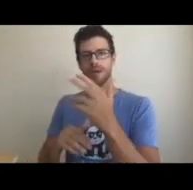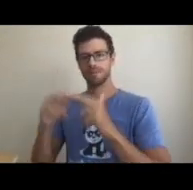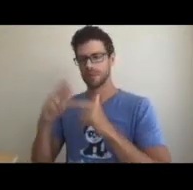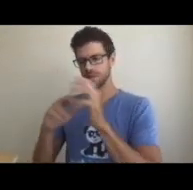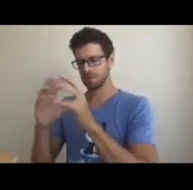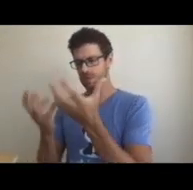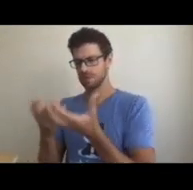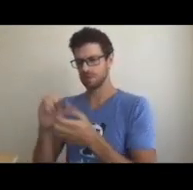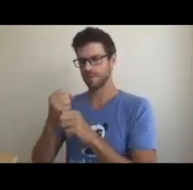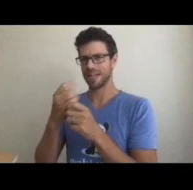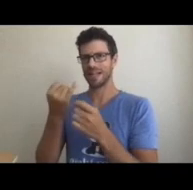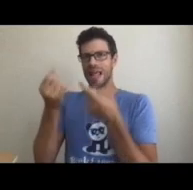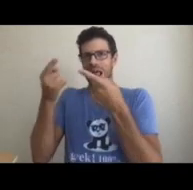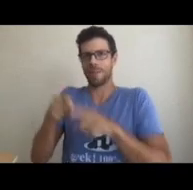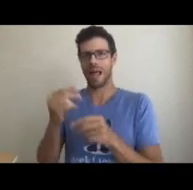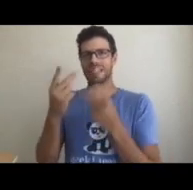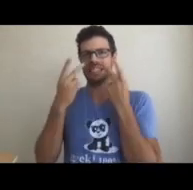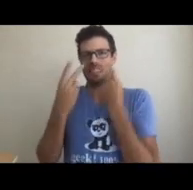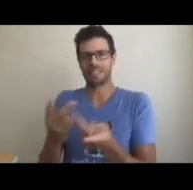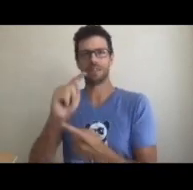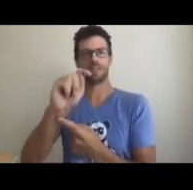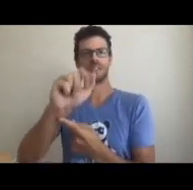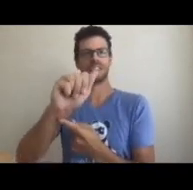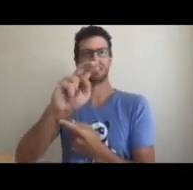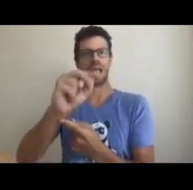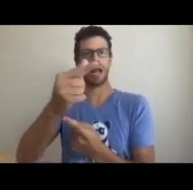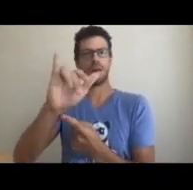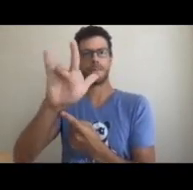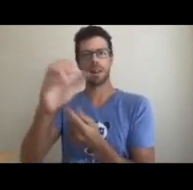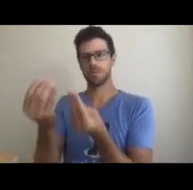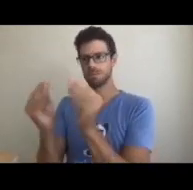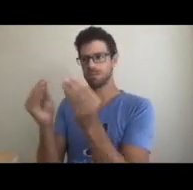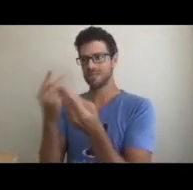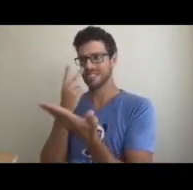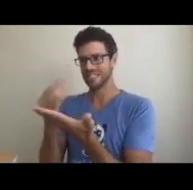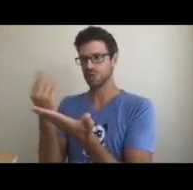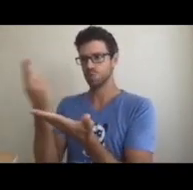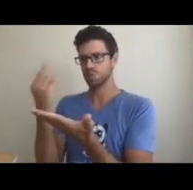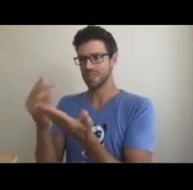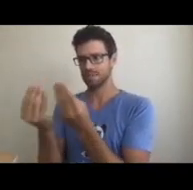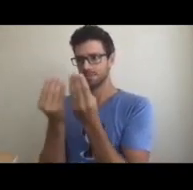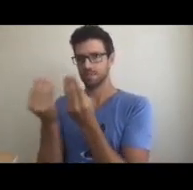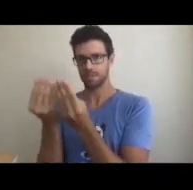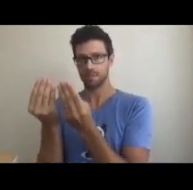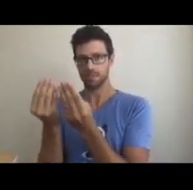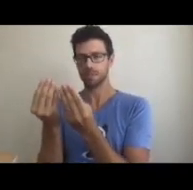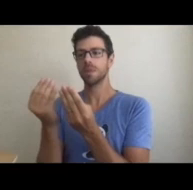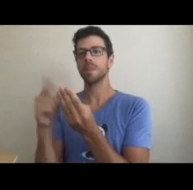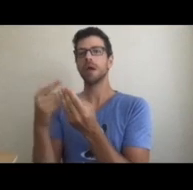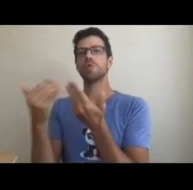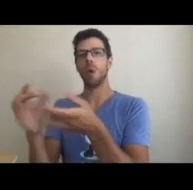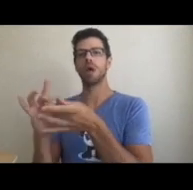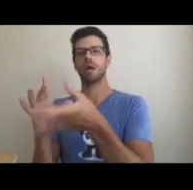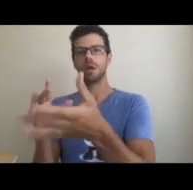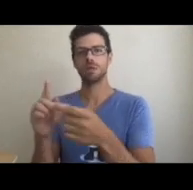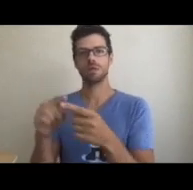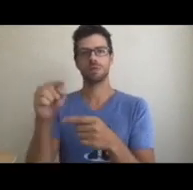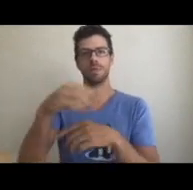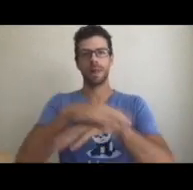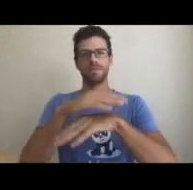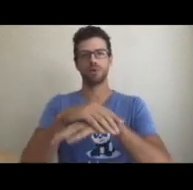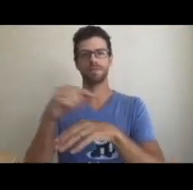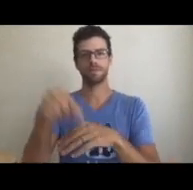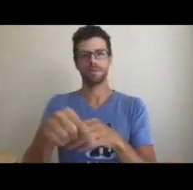have been collected, the design and building phase takes place, making this thing now a tangible, visible product ready for use.